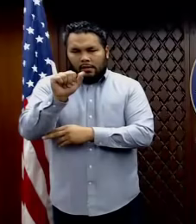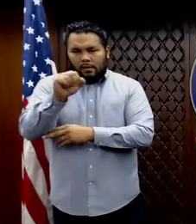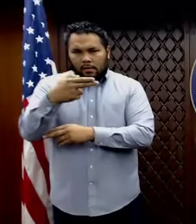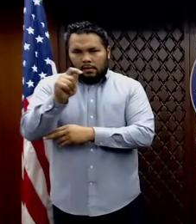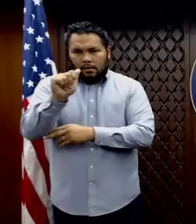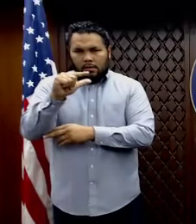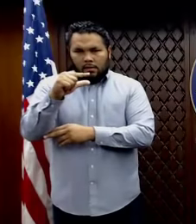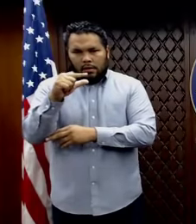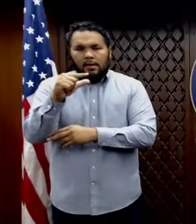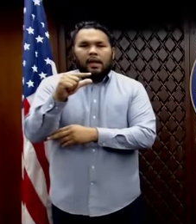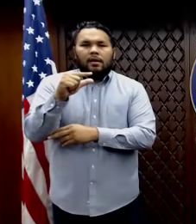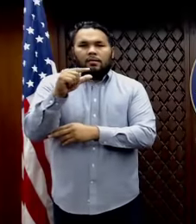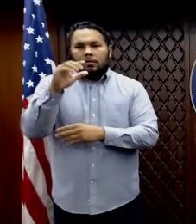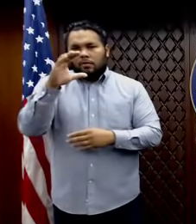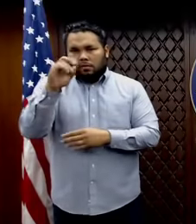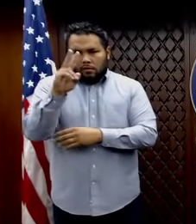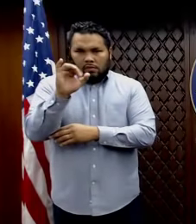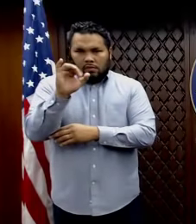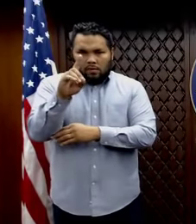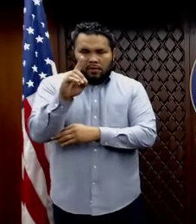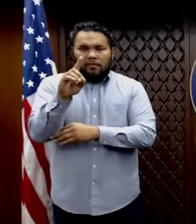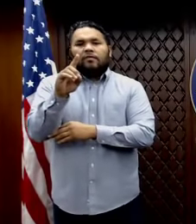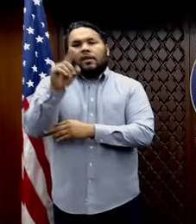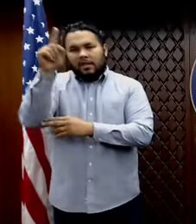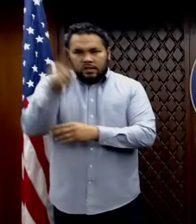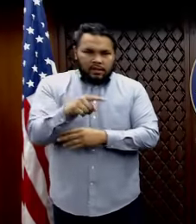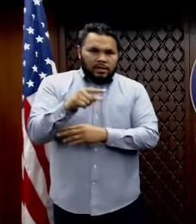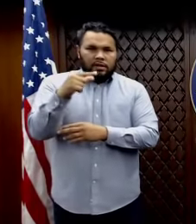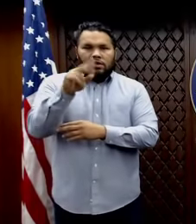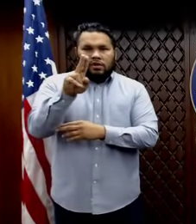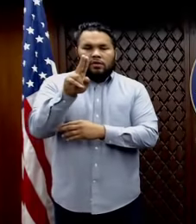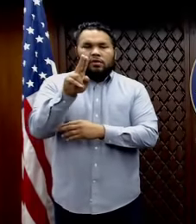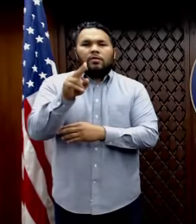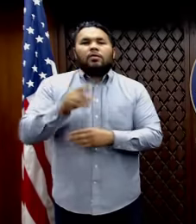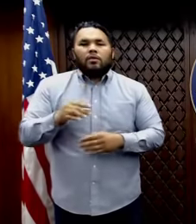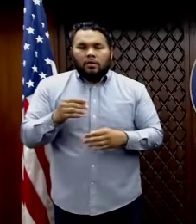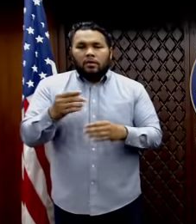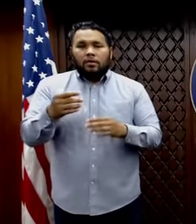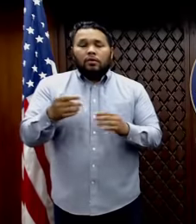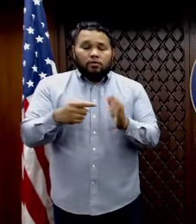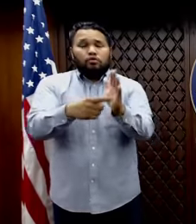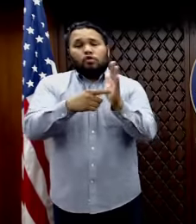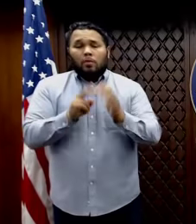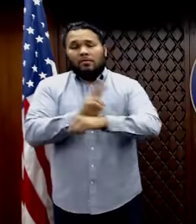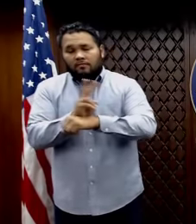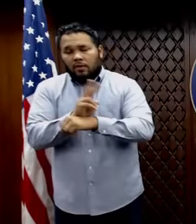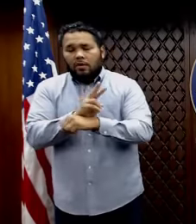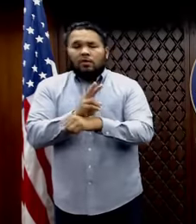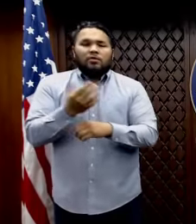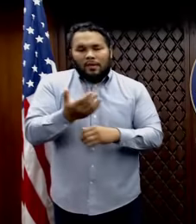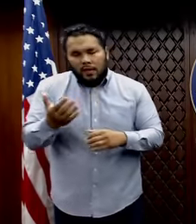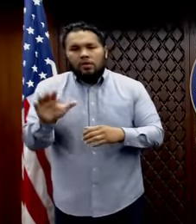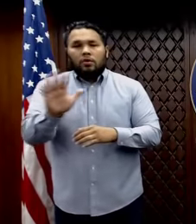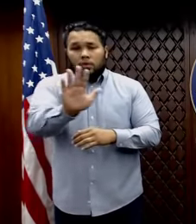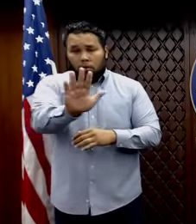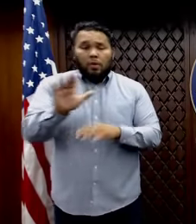and show us what you're doing to prevent the spread of COVID-19. Remember, your